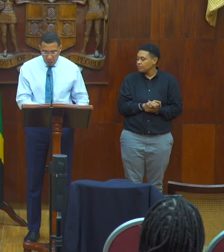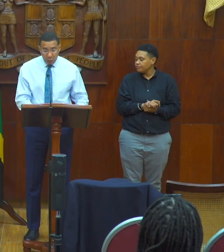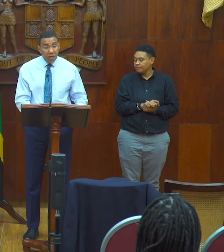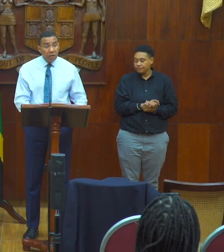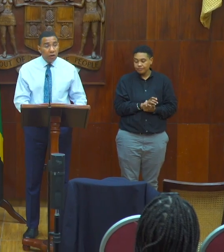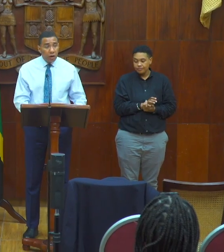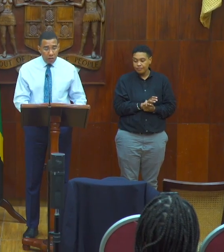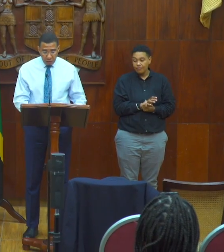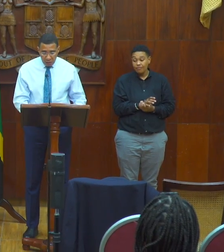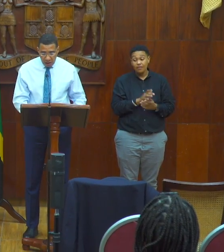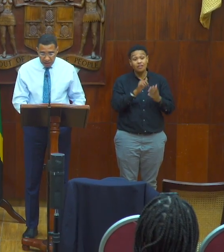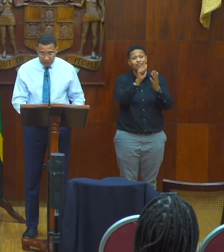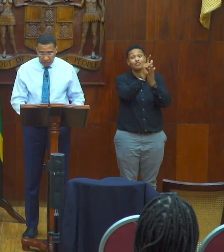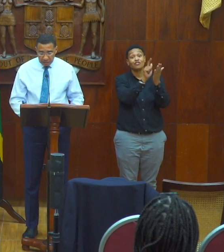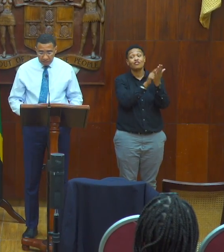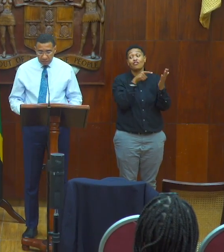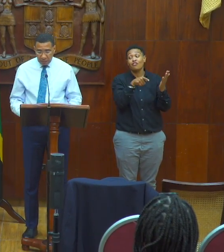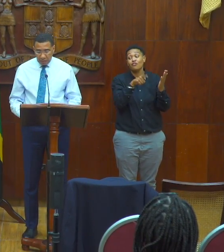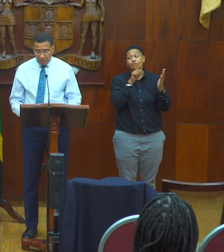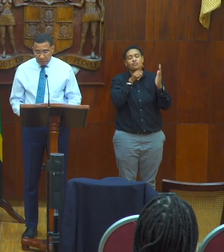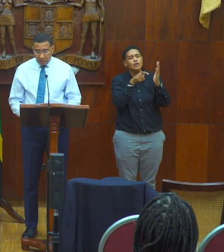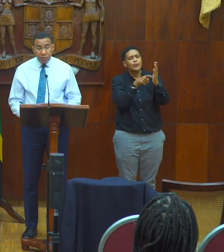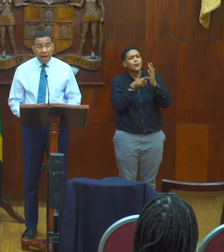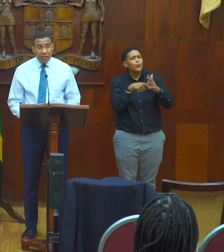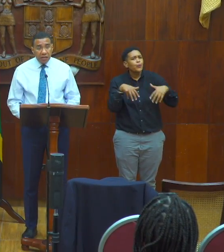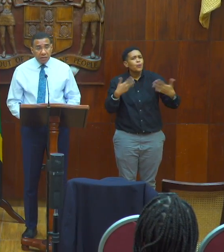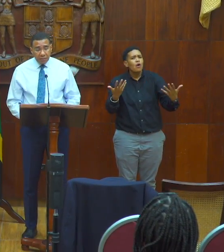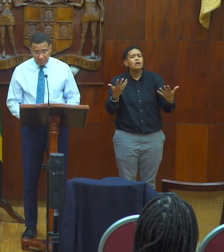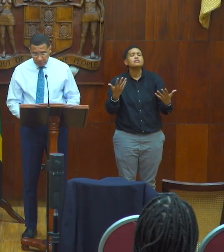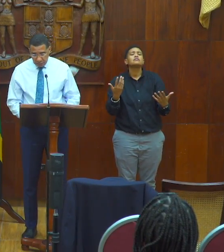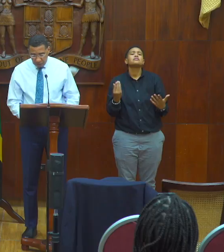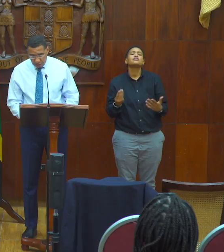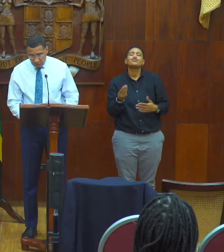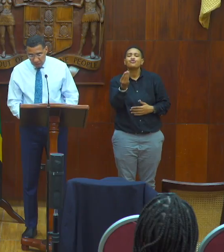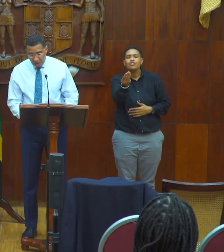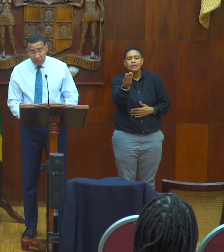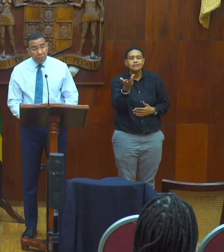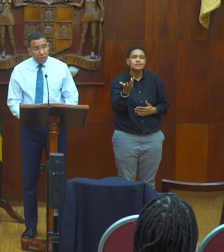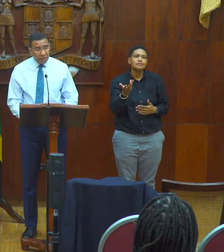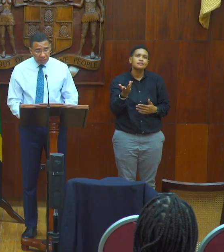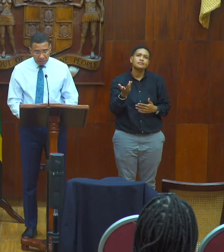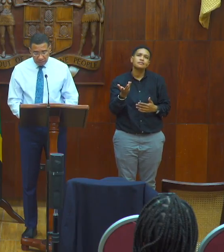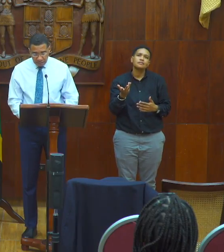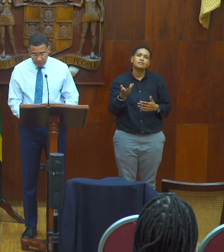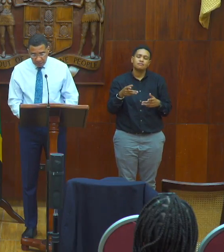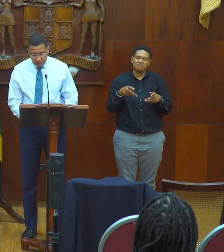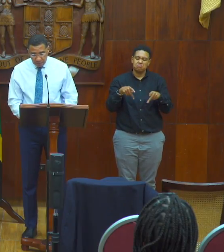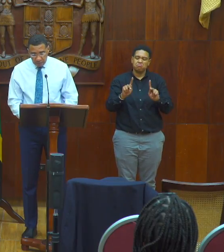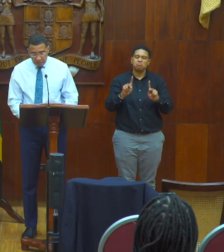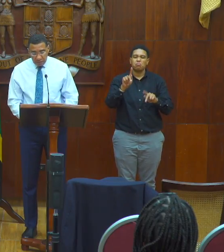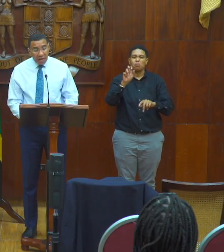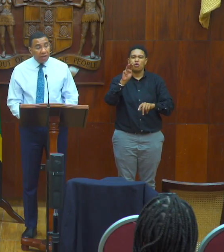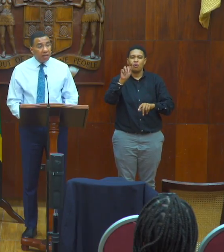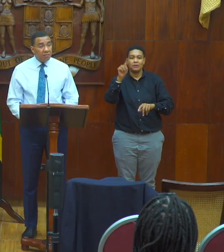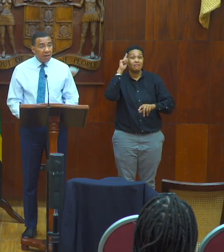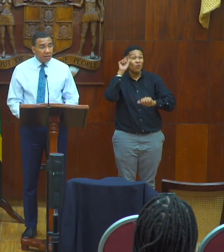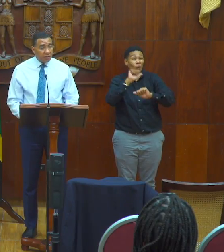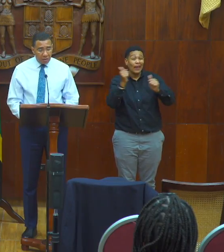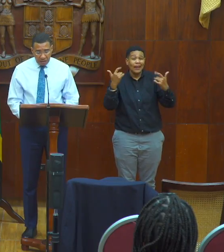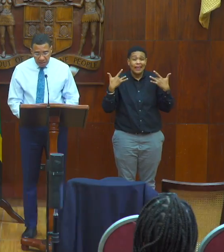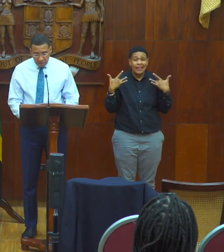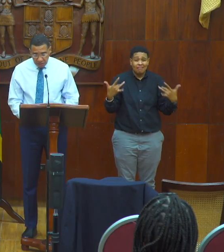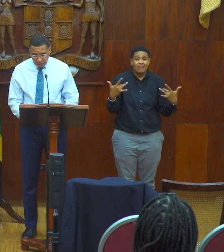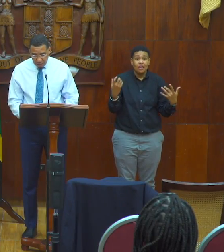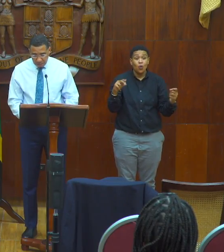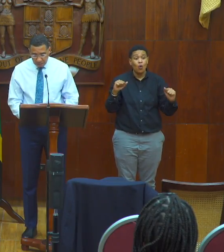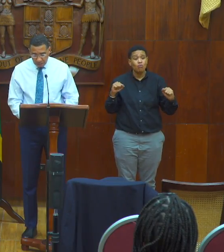where the law requires the granting of a permit for any event